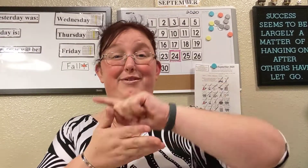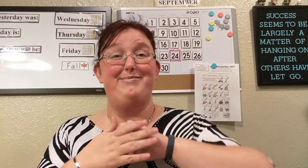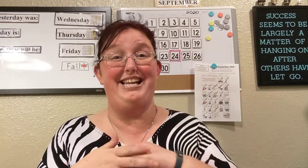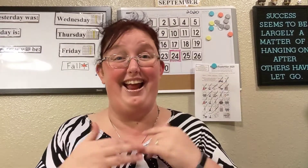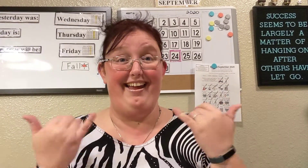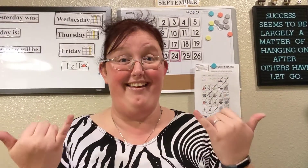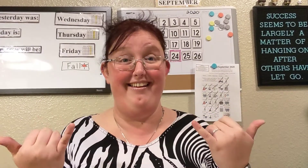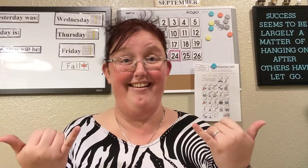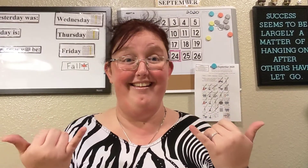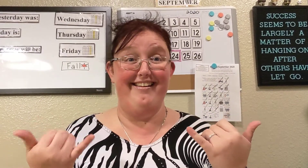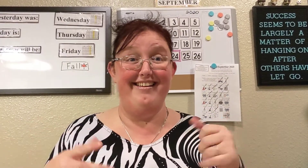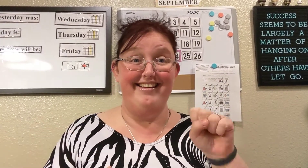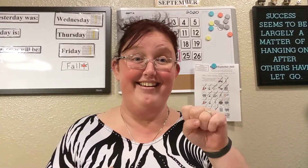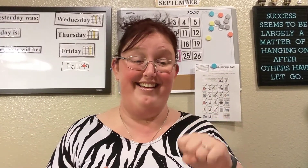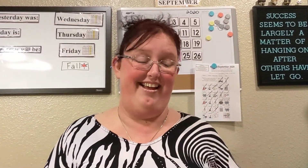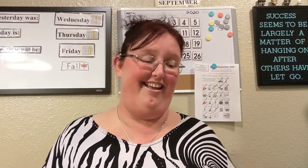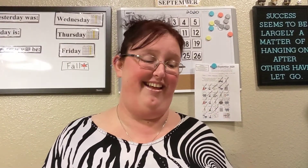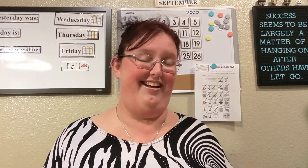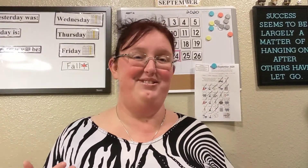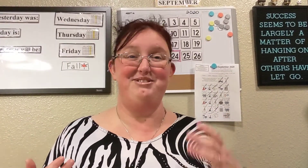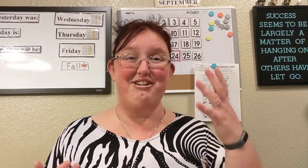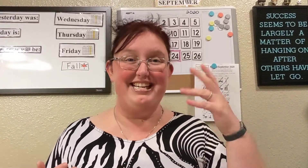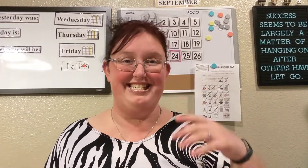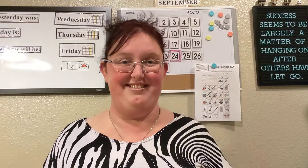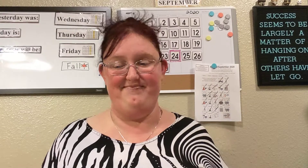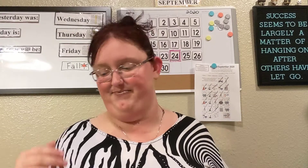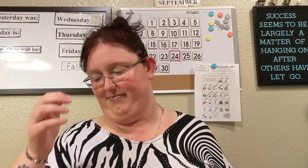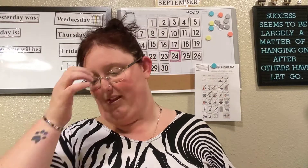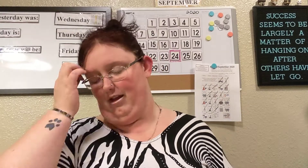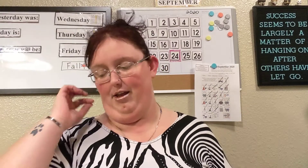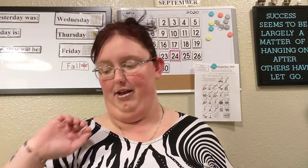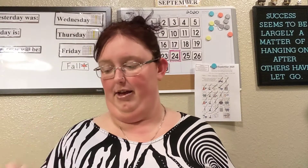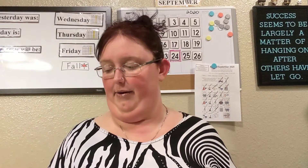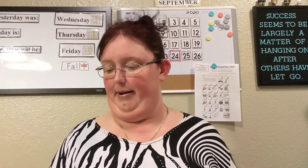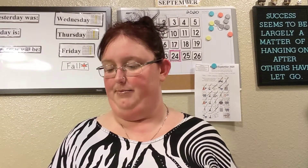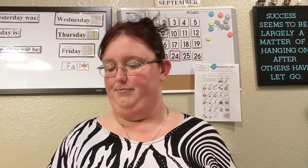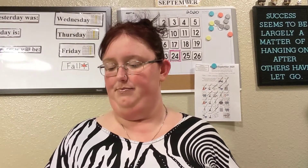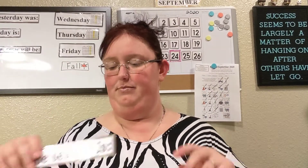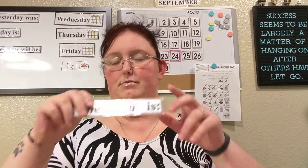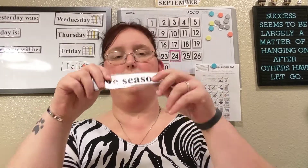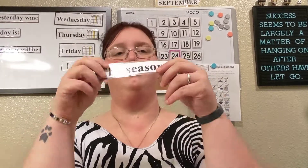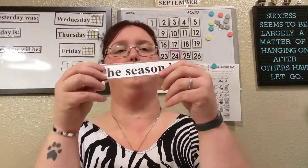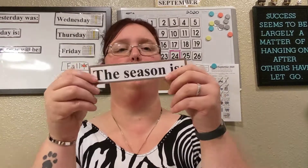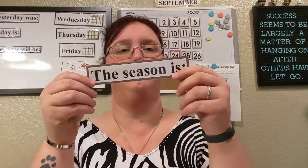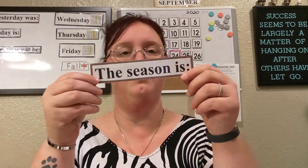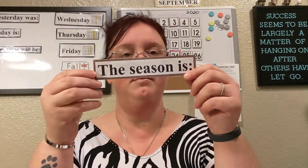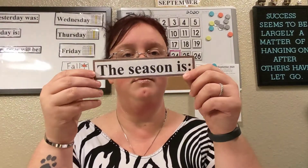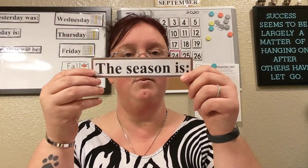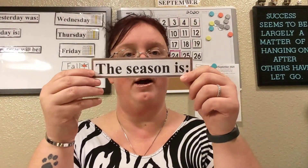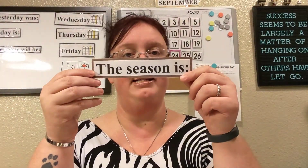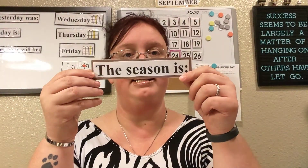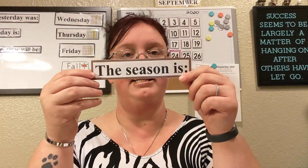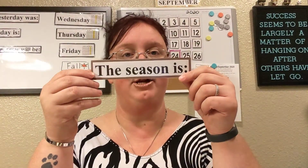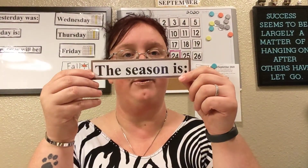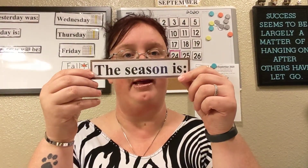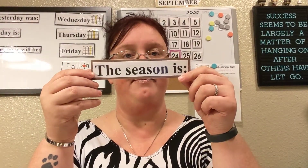from today yeah it's crazy okay what season are we in